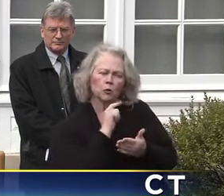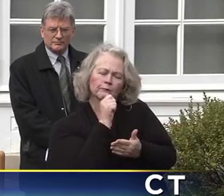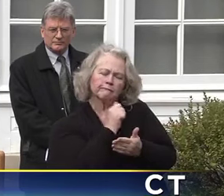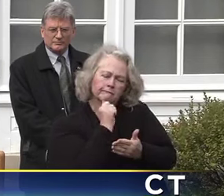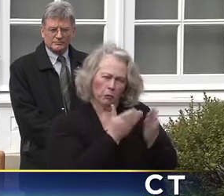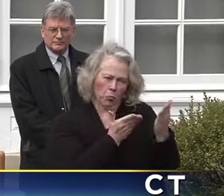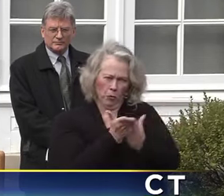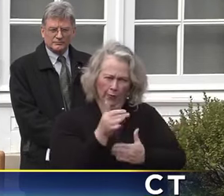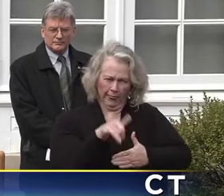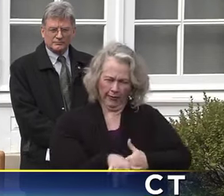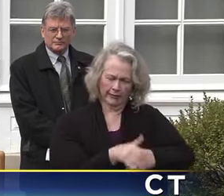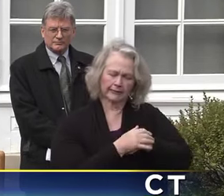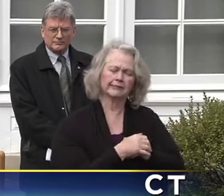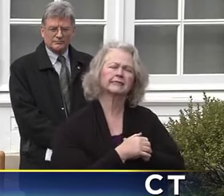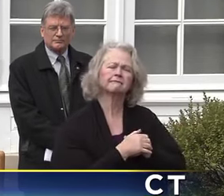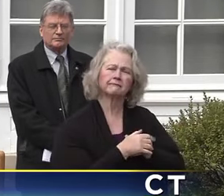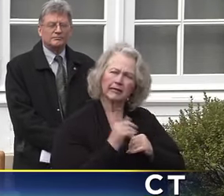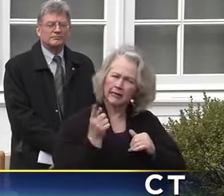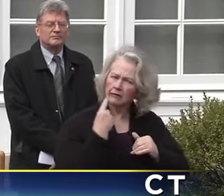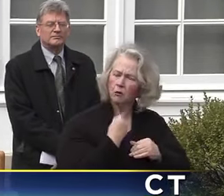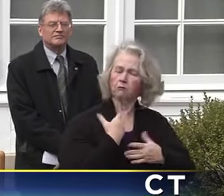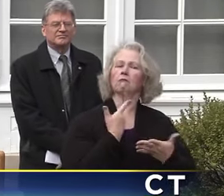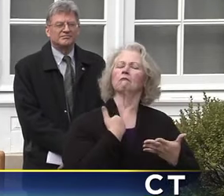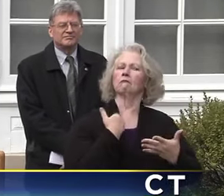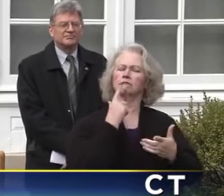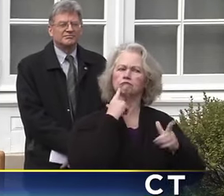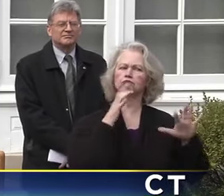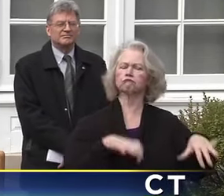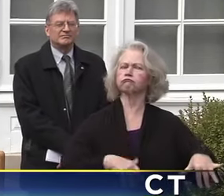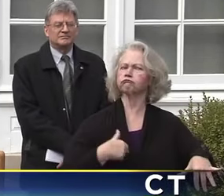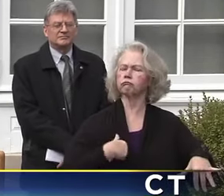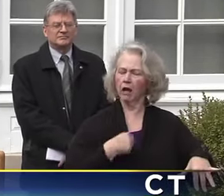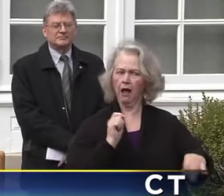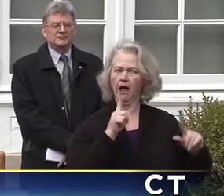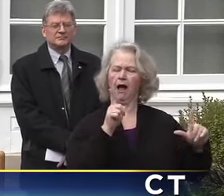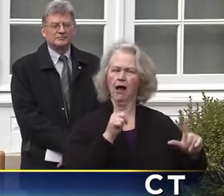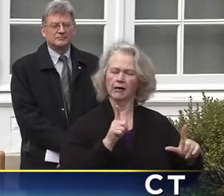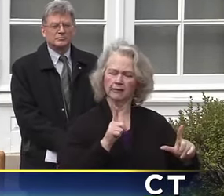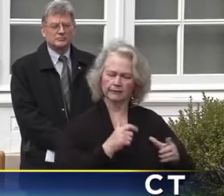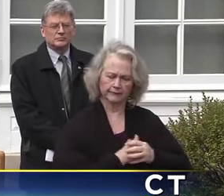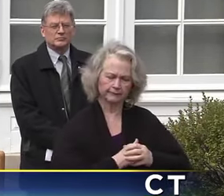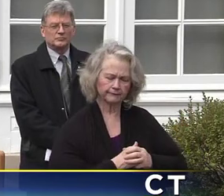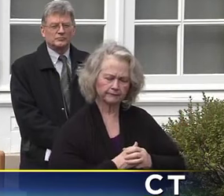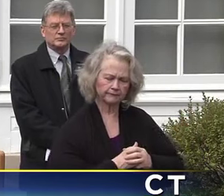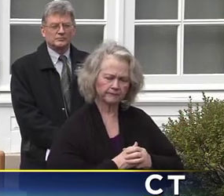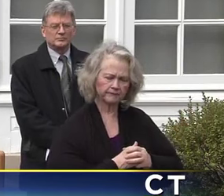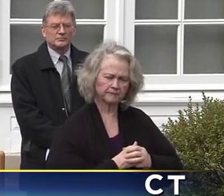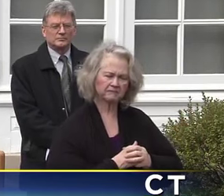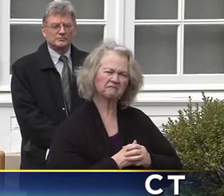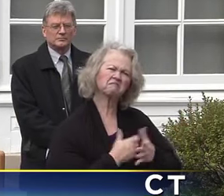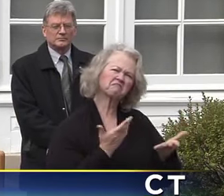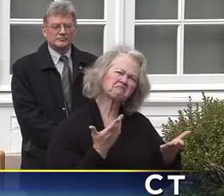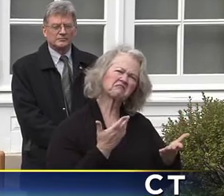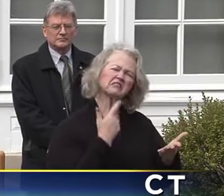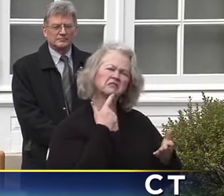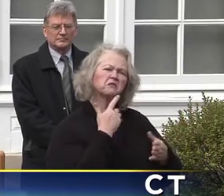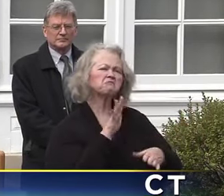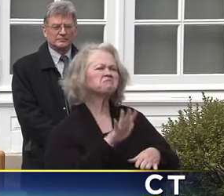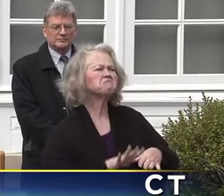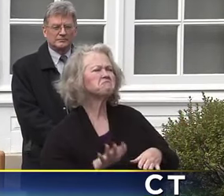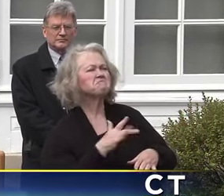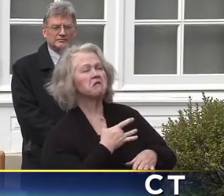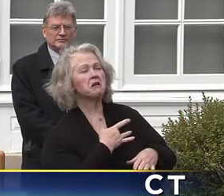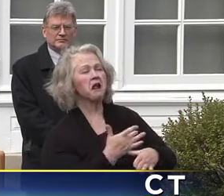He told me something surprising for me anyway, this morning when we talked, which is we usually have about 40